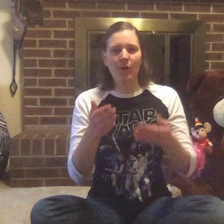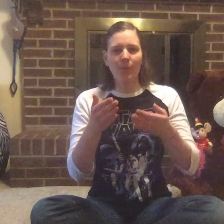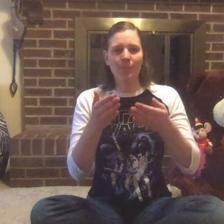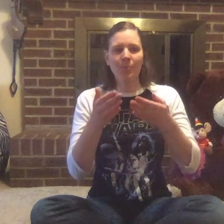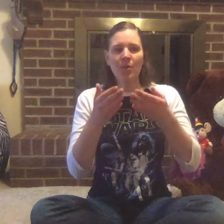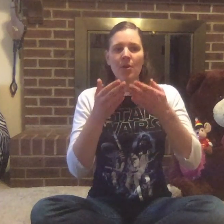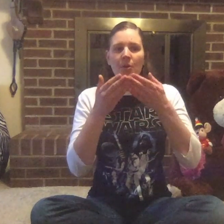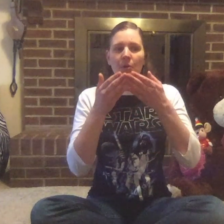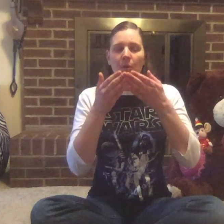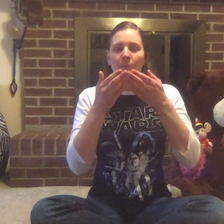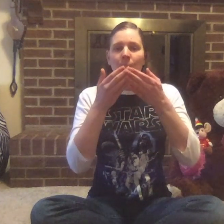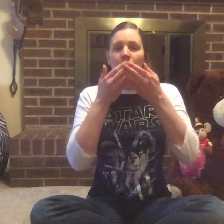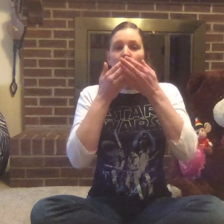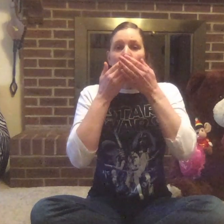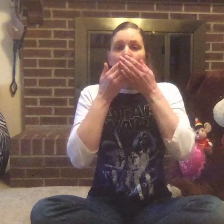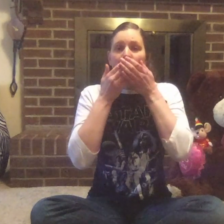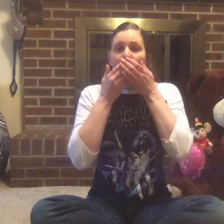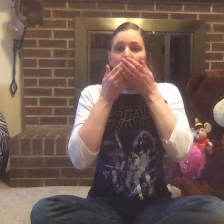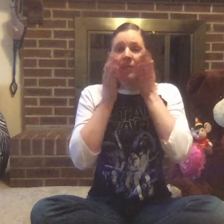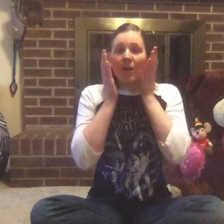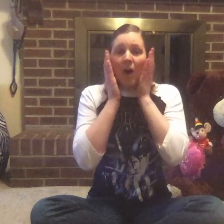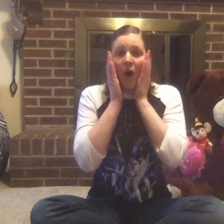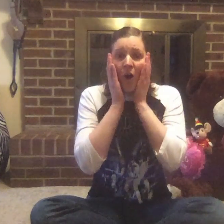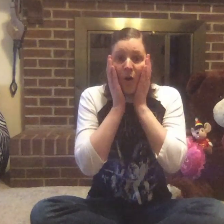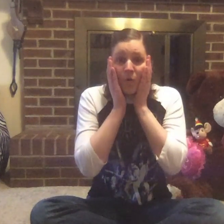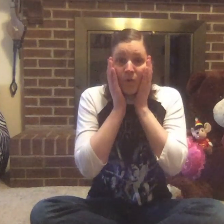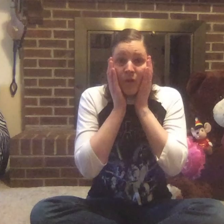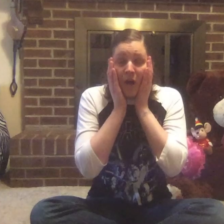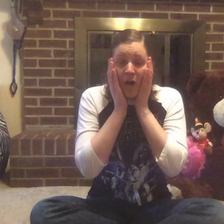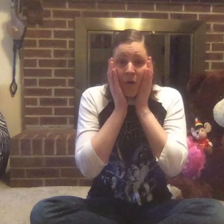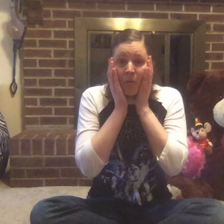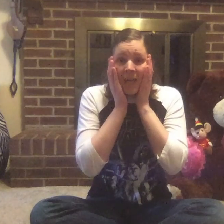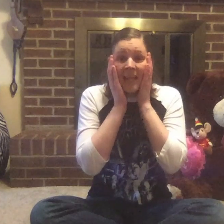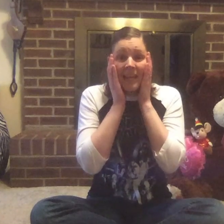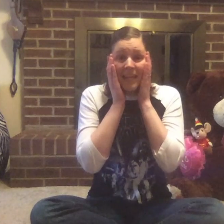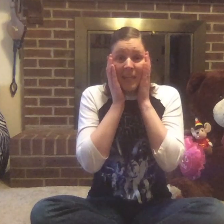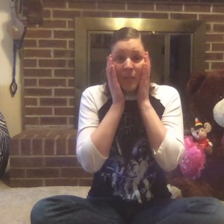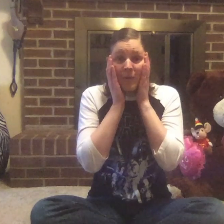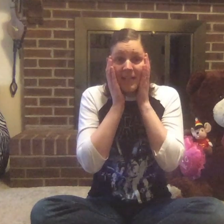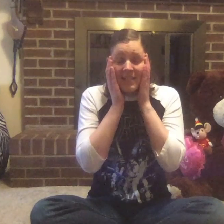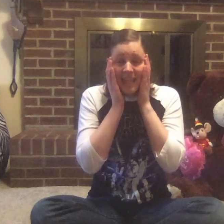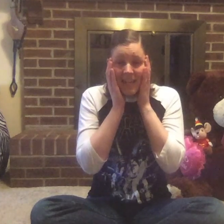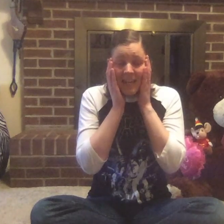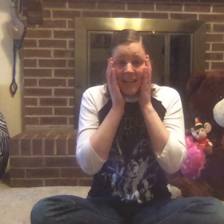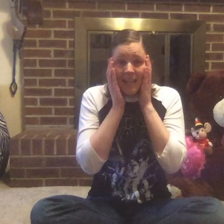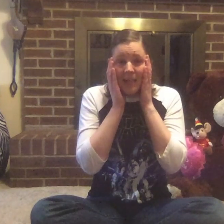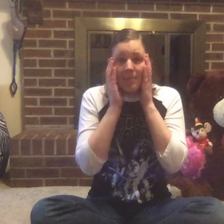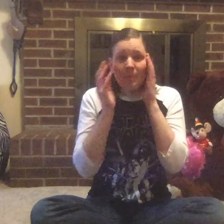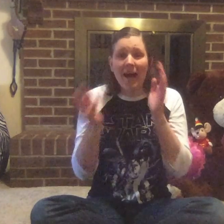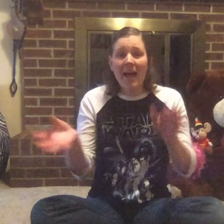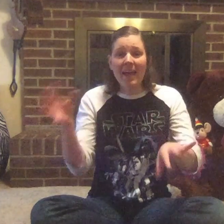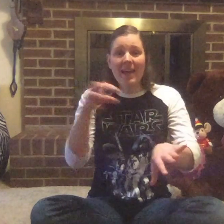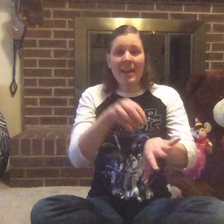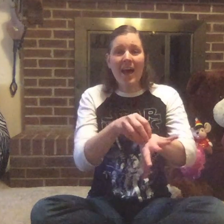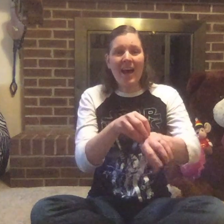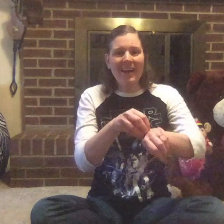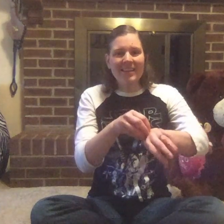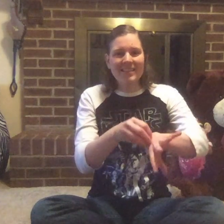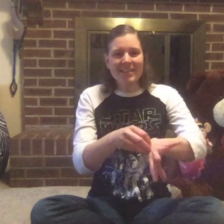gulp, gulp, gulp. Oh no, he was eaten by an octopus.